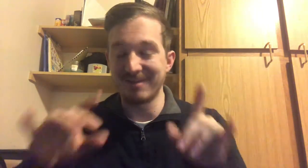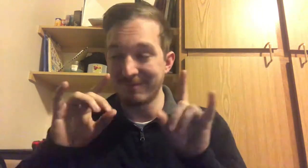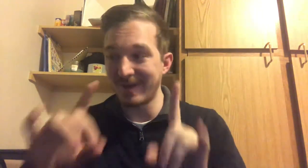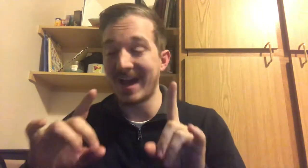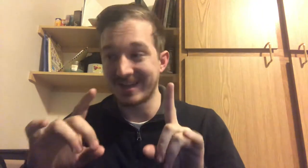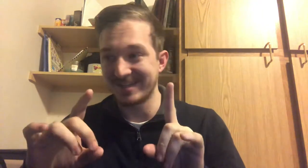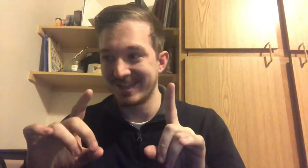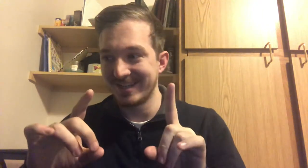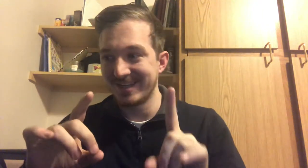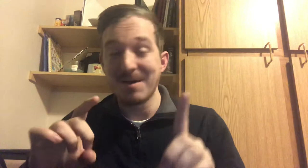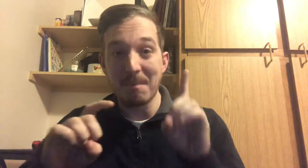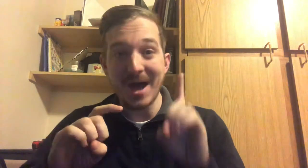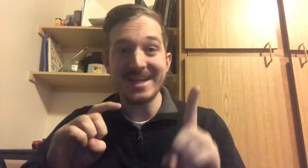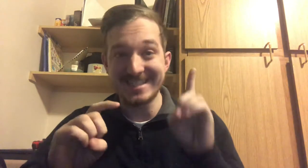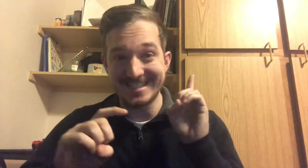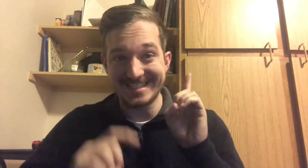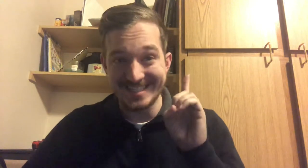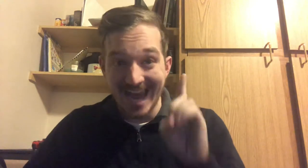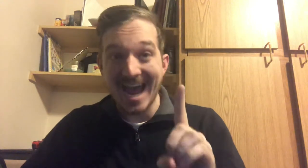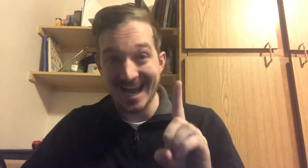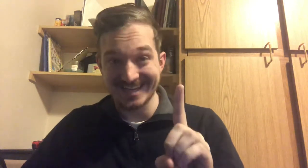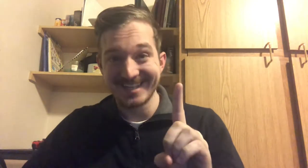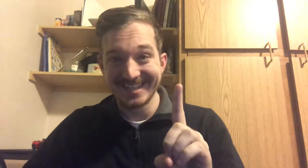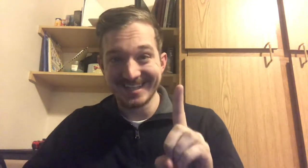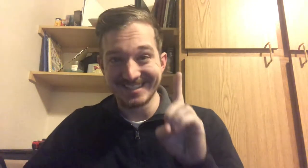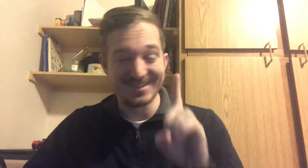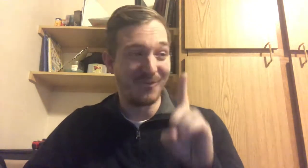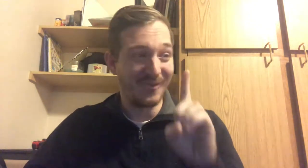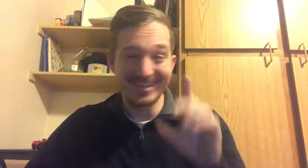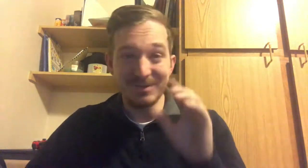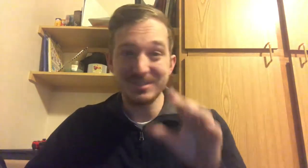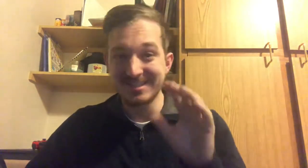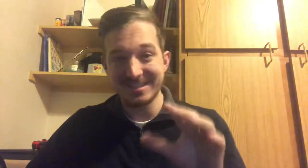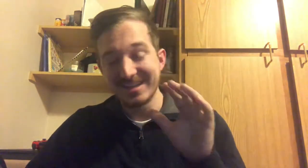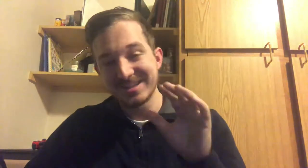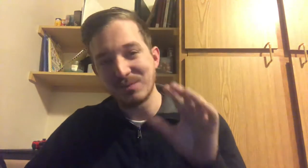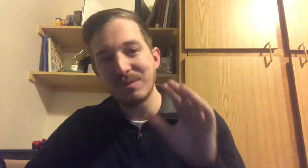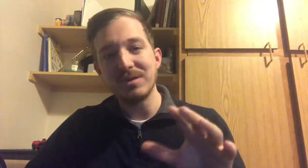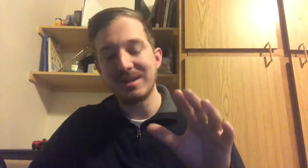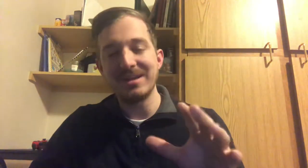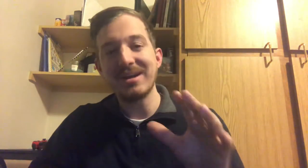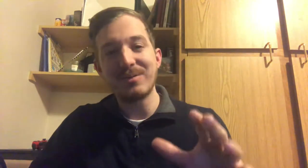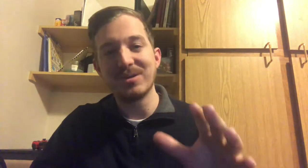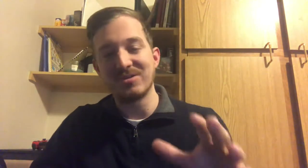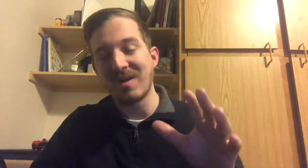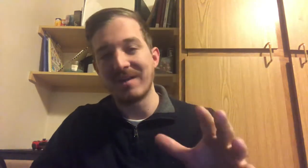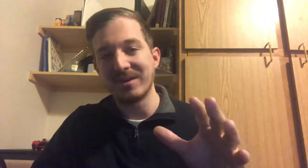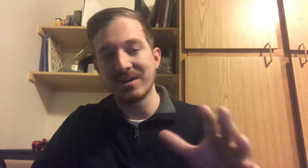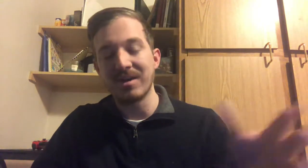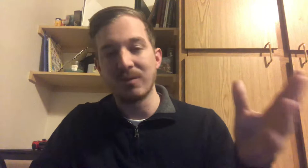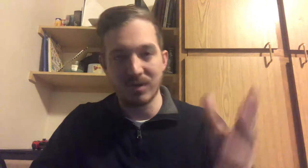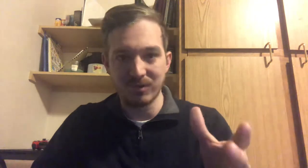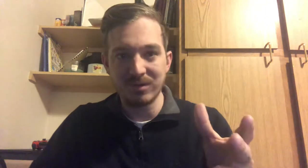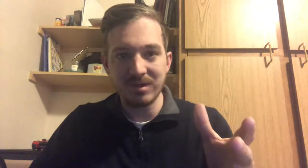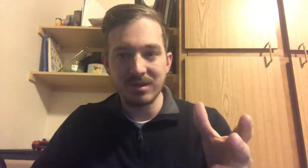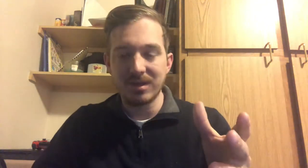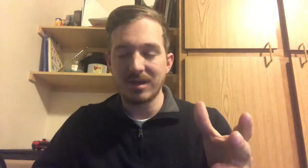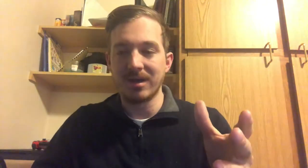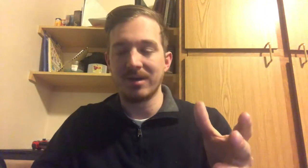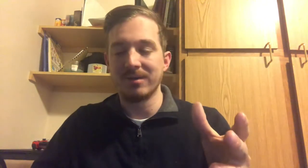In fact, my dad is the one, he was, so we were, he and I were driving on the road, um,